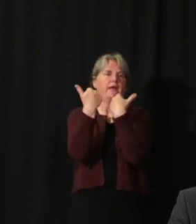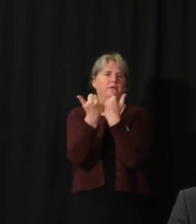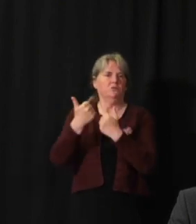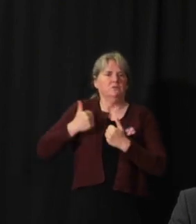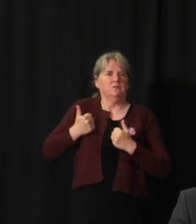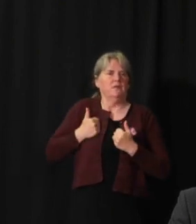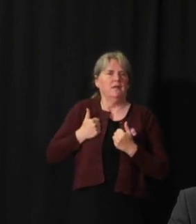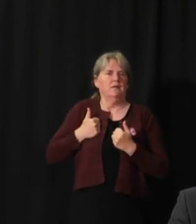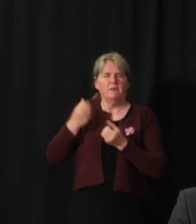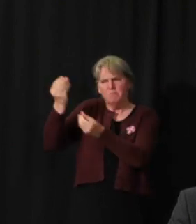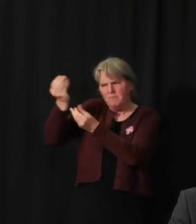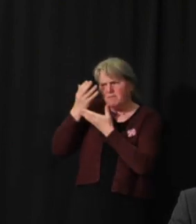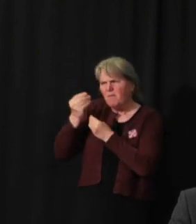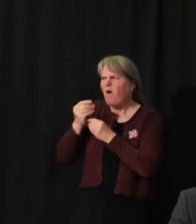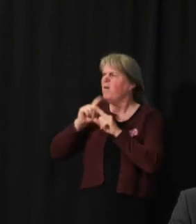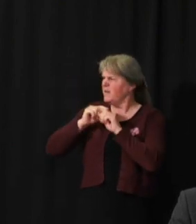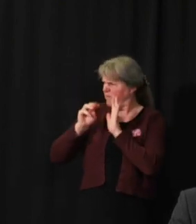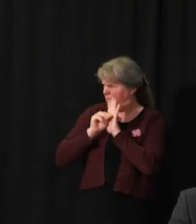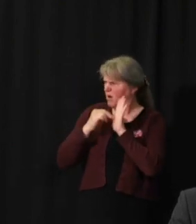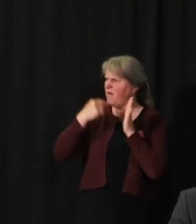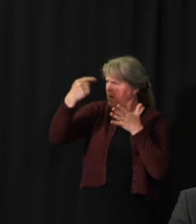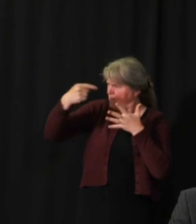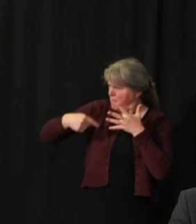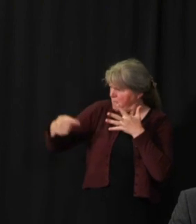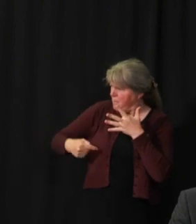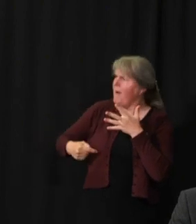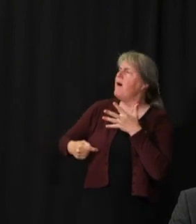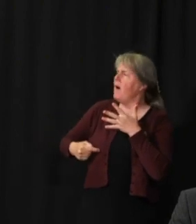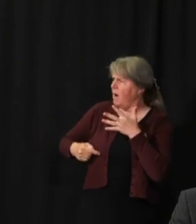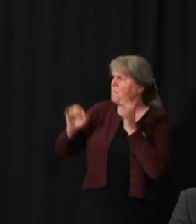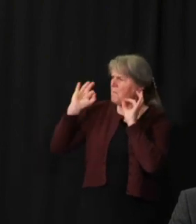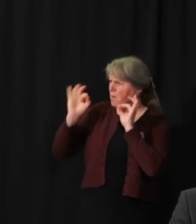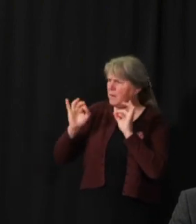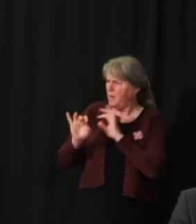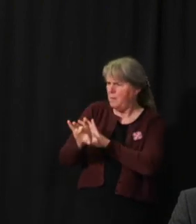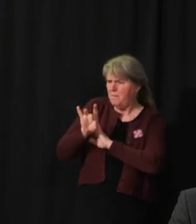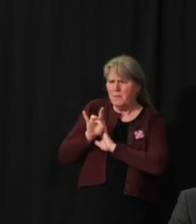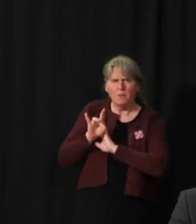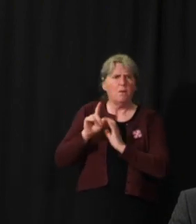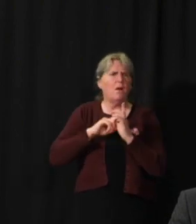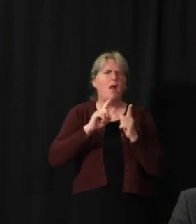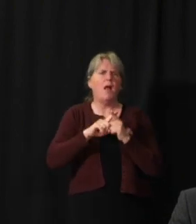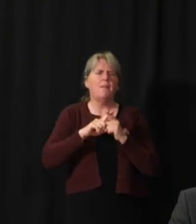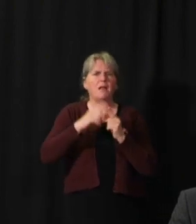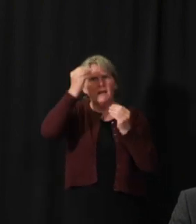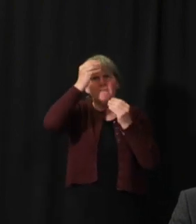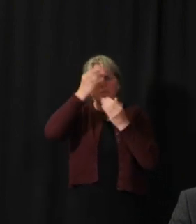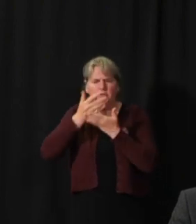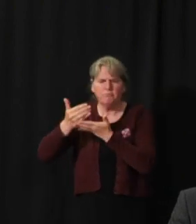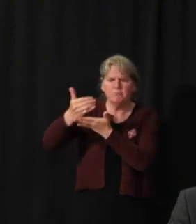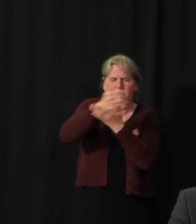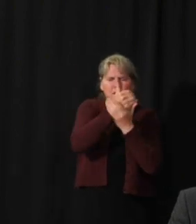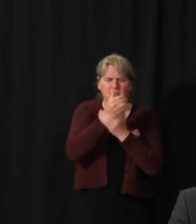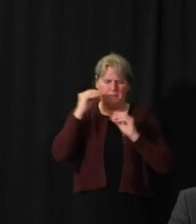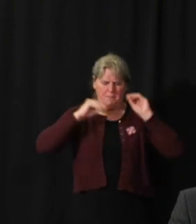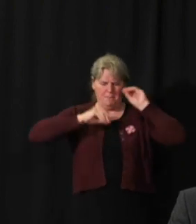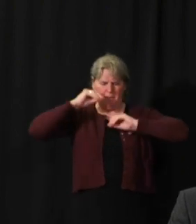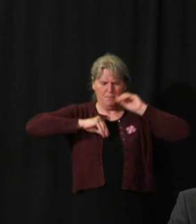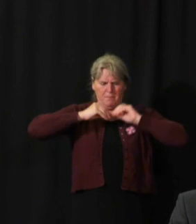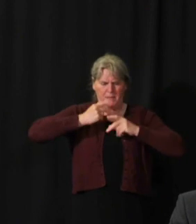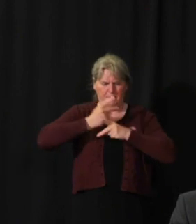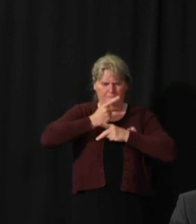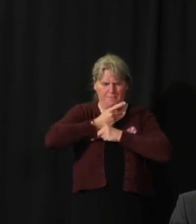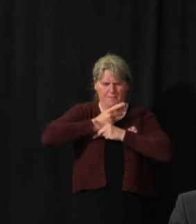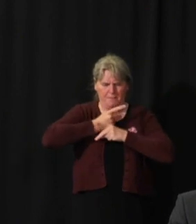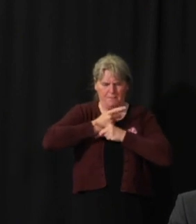Canada. And then we collect the data to feed into the model, run the model and analyze the results,